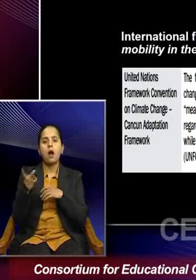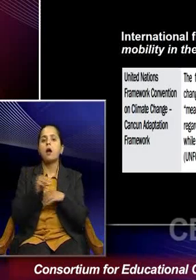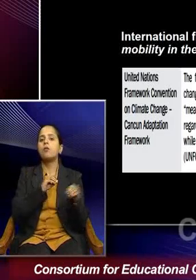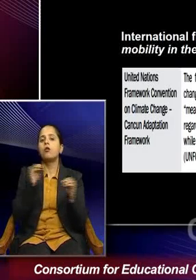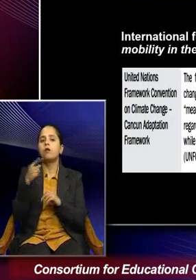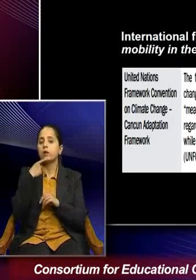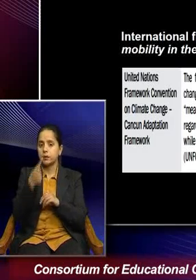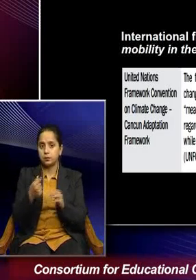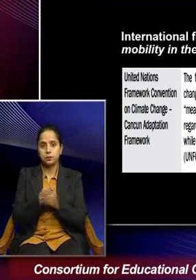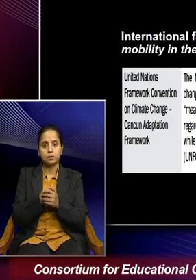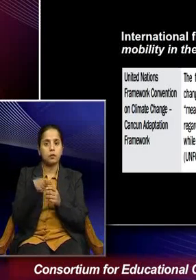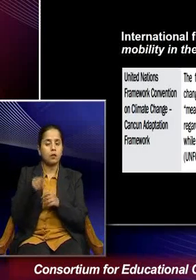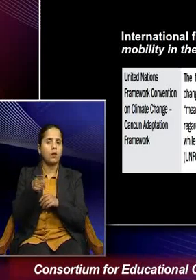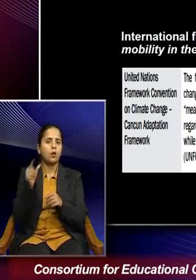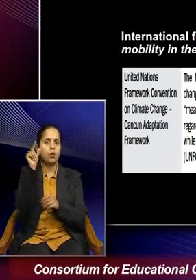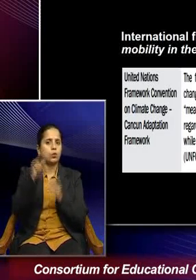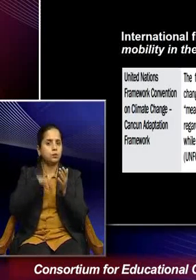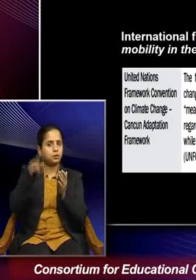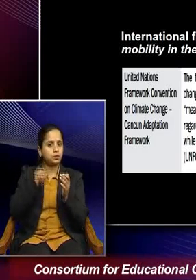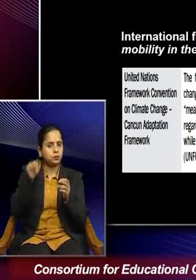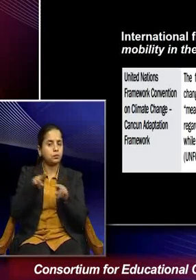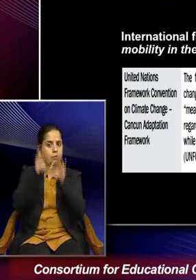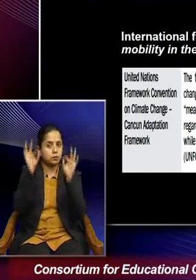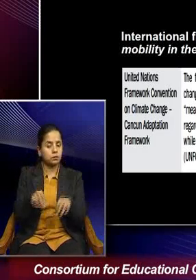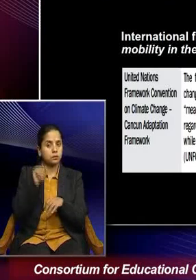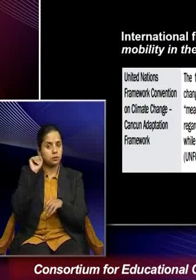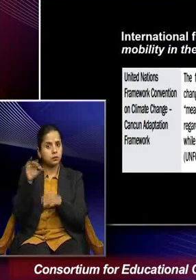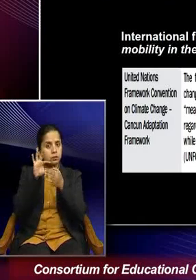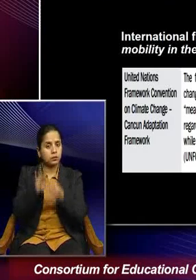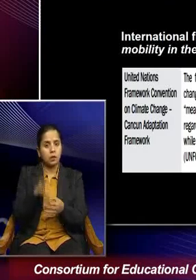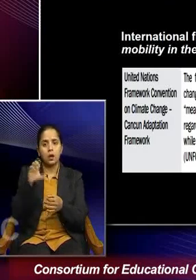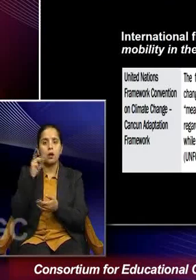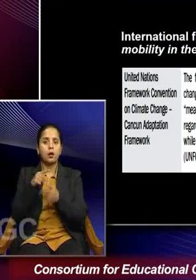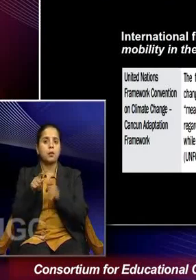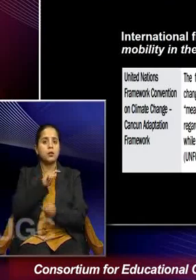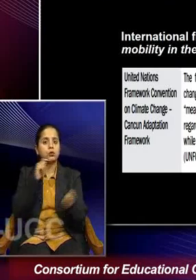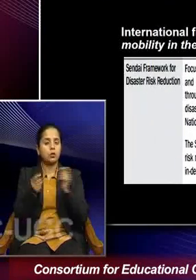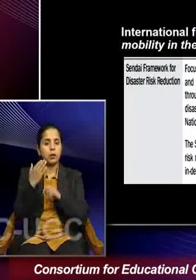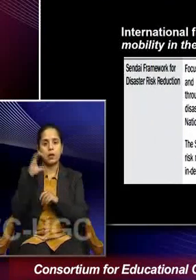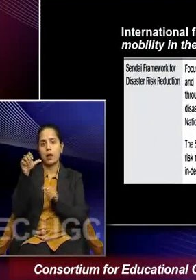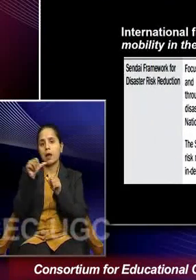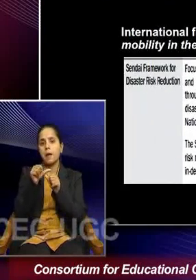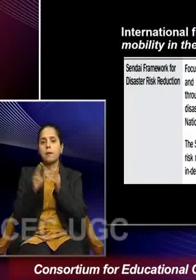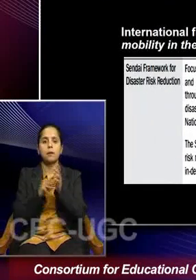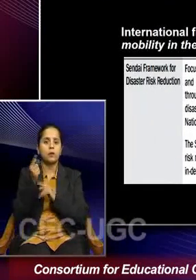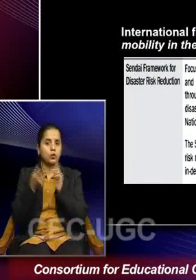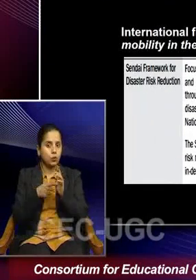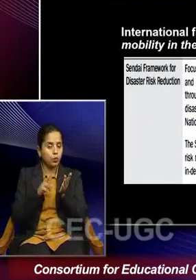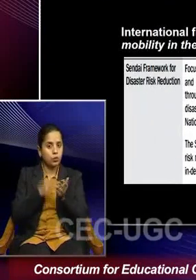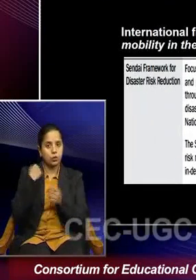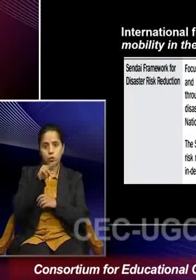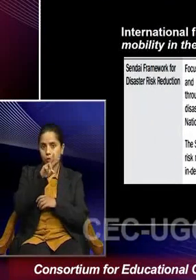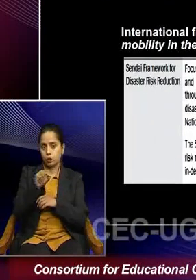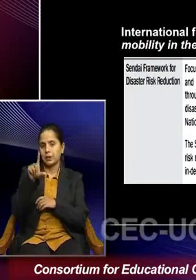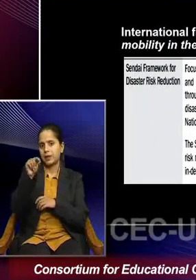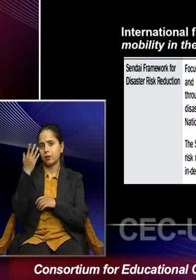this was referred to United Nations Framework Convention on Climate Change in Cancun Adaptation Framework in the year 2010.